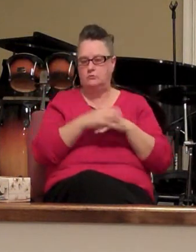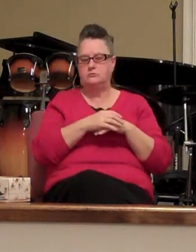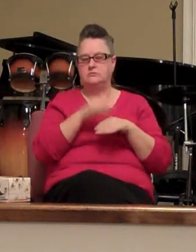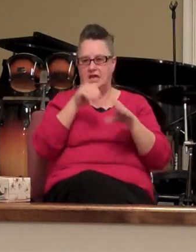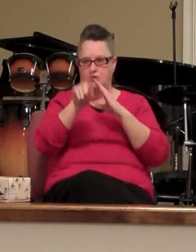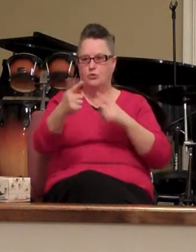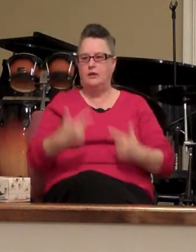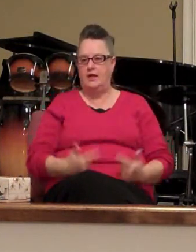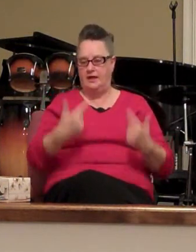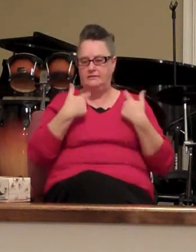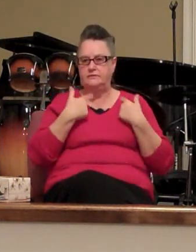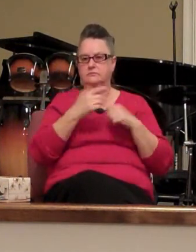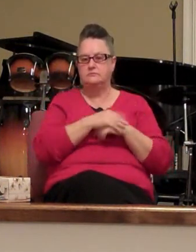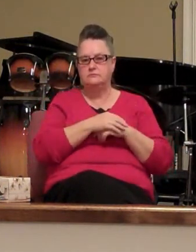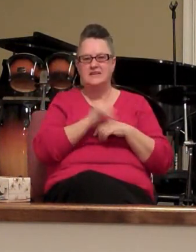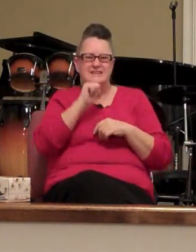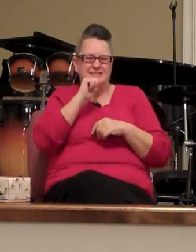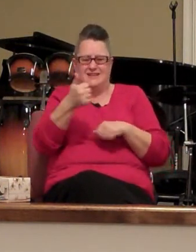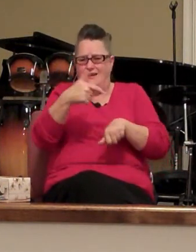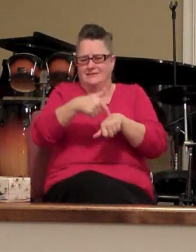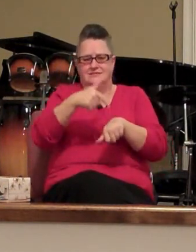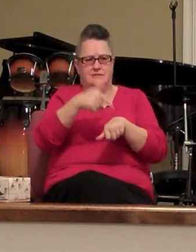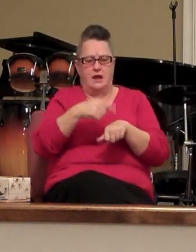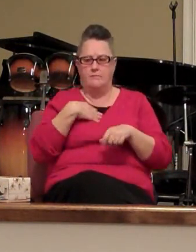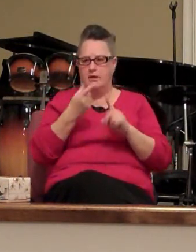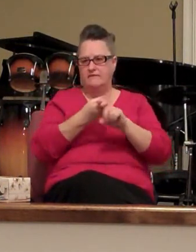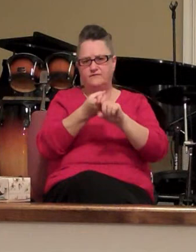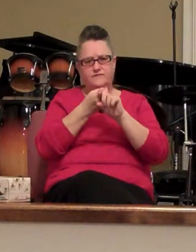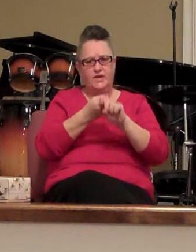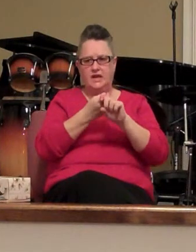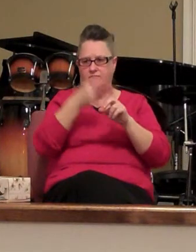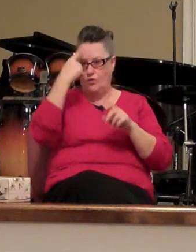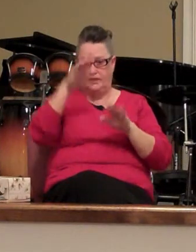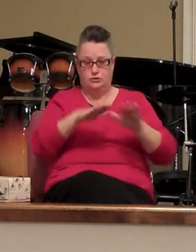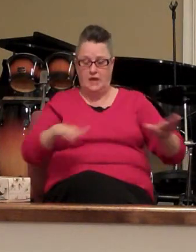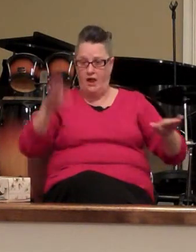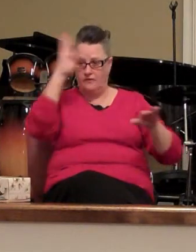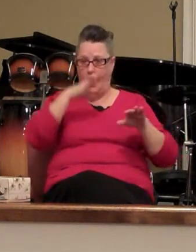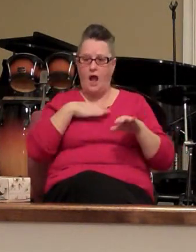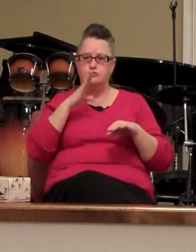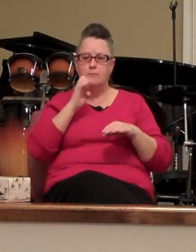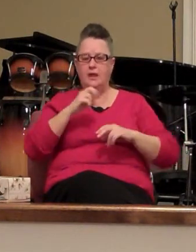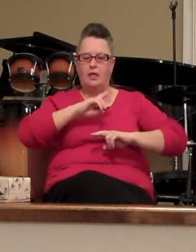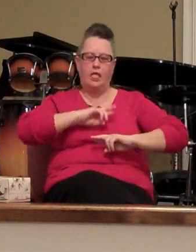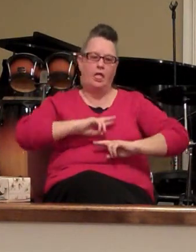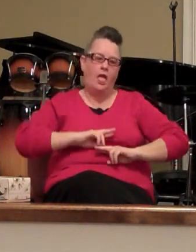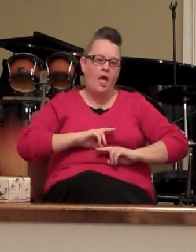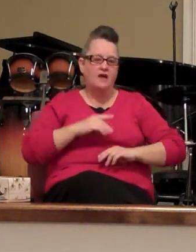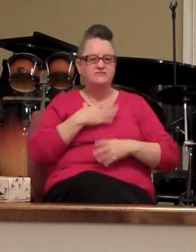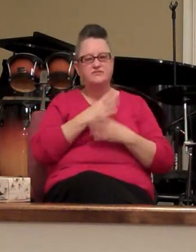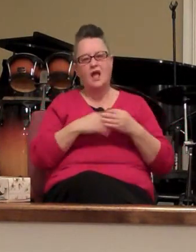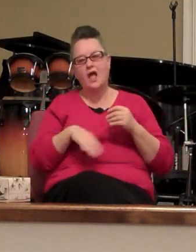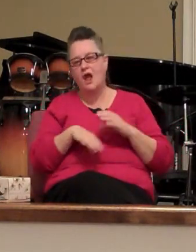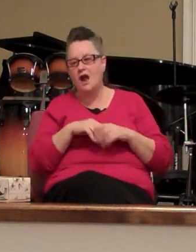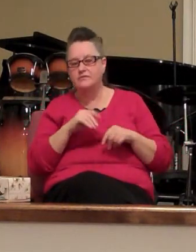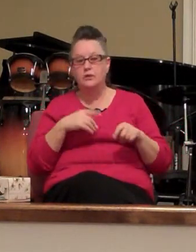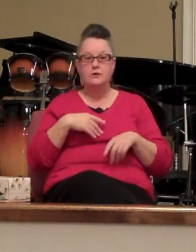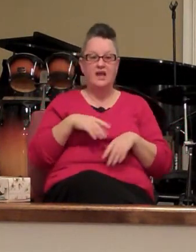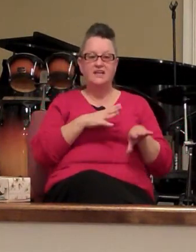life it's not time for the child of God to get casual and lax and to take it easy